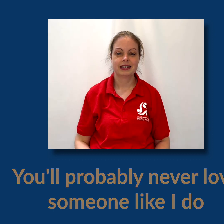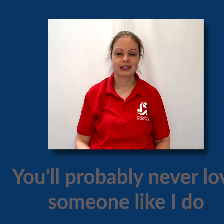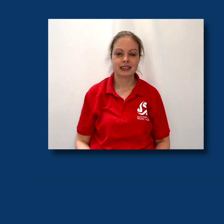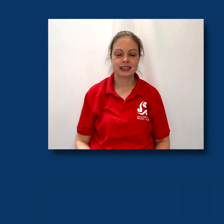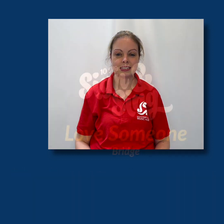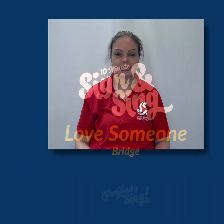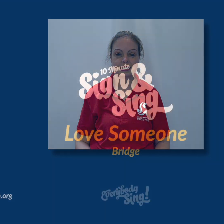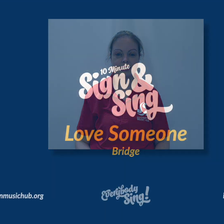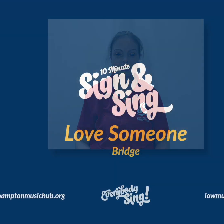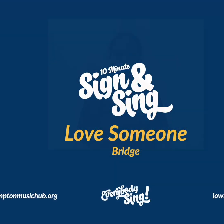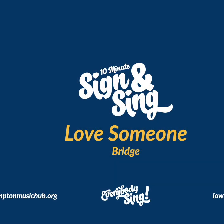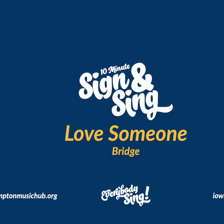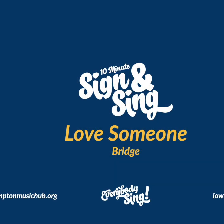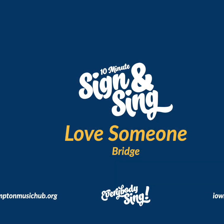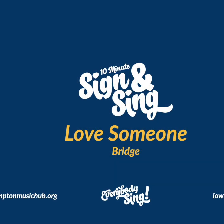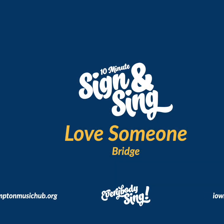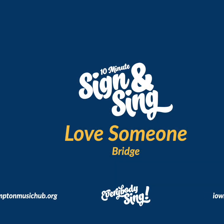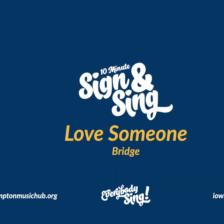When you say...